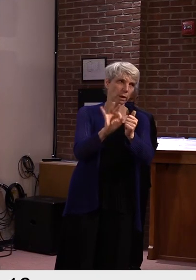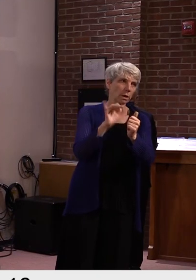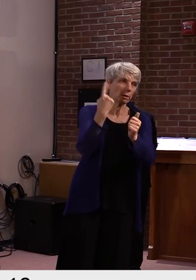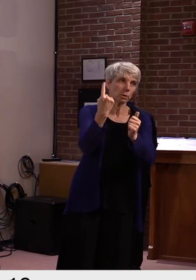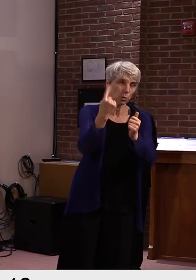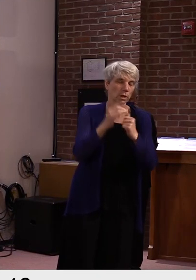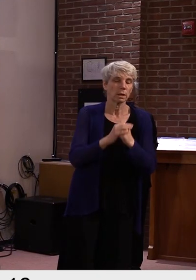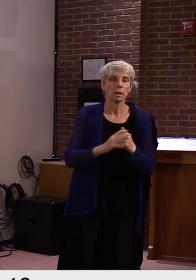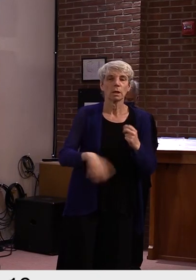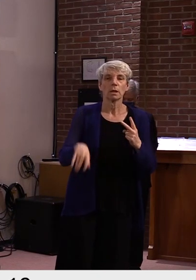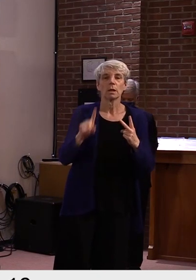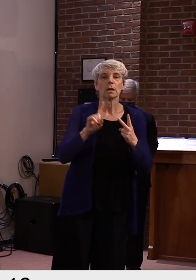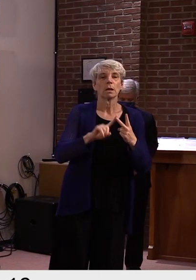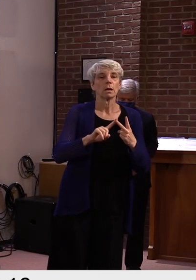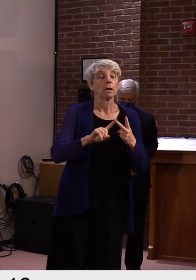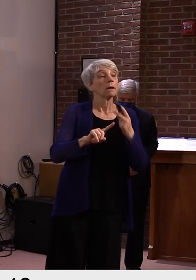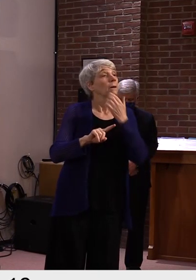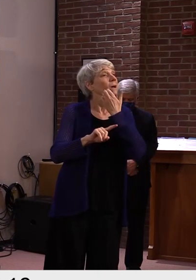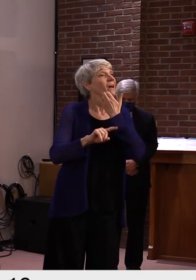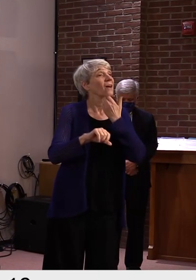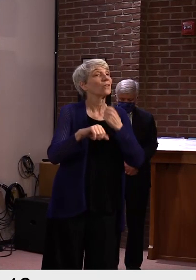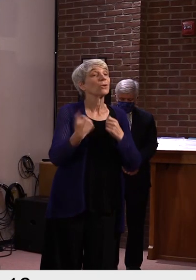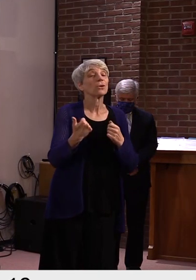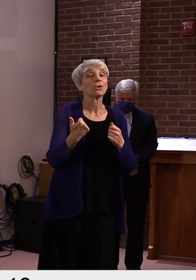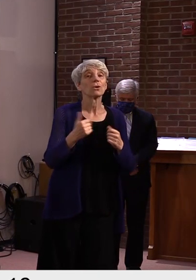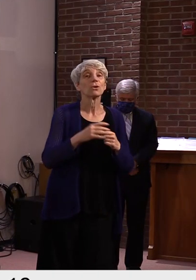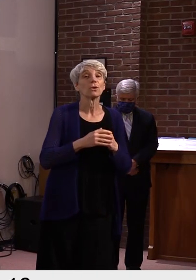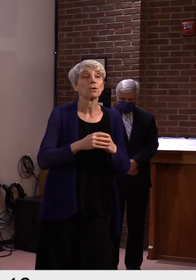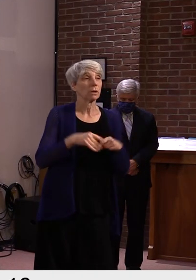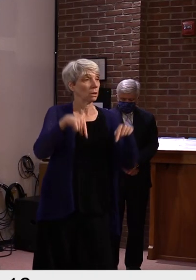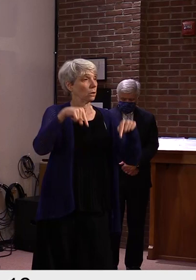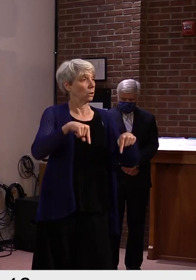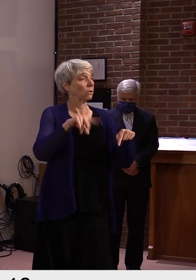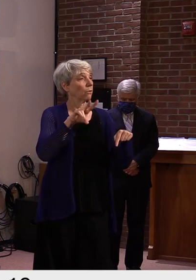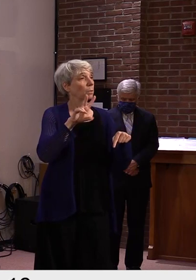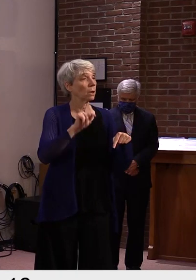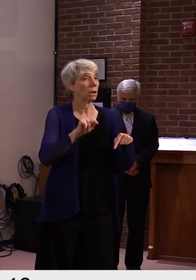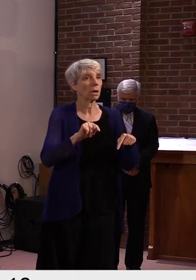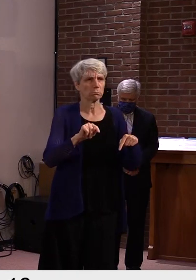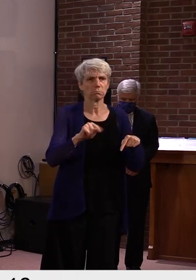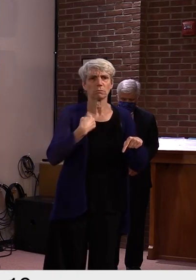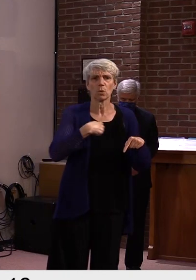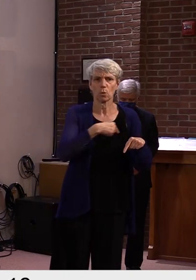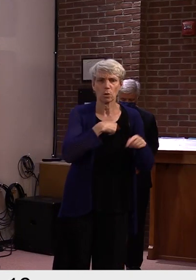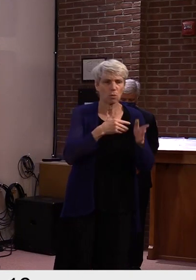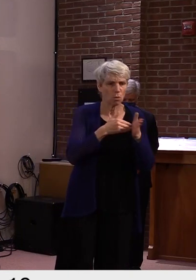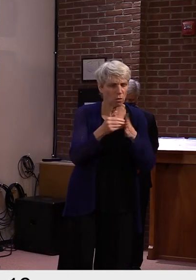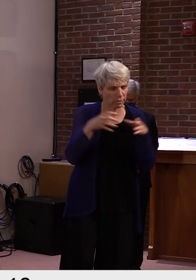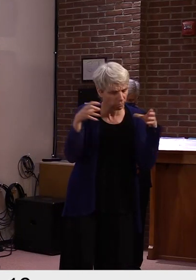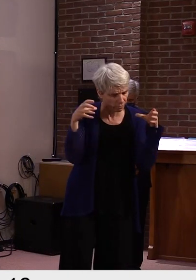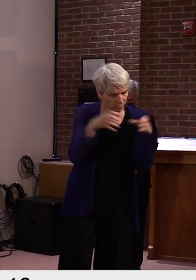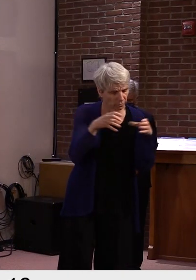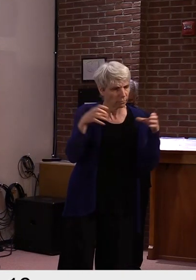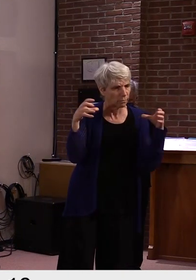again, state that within our, within Vermont we meet regularly with both